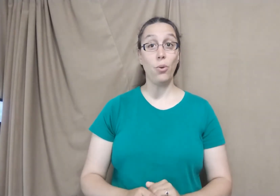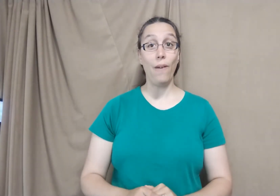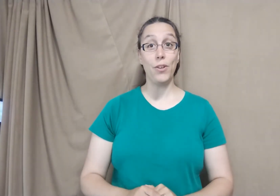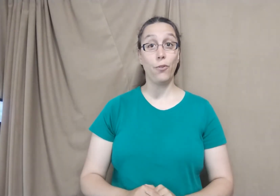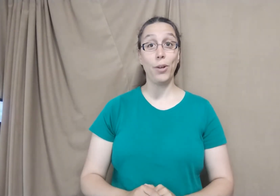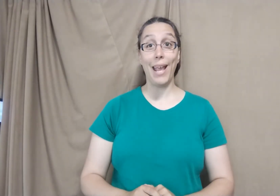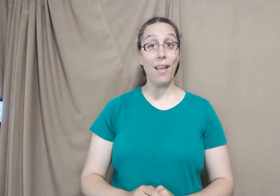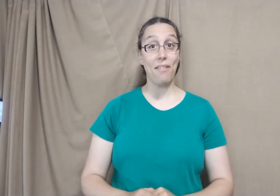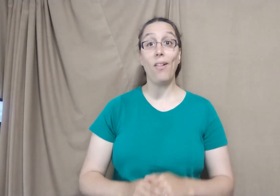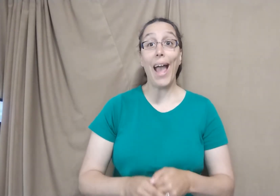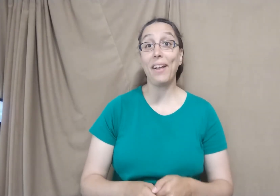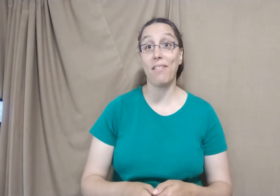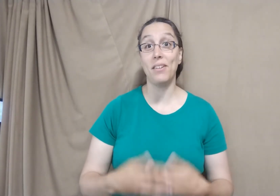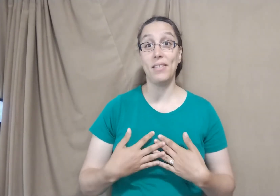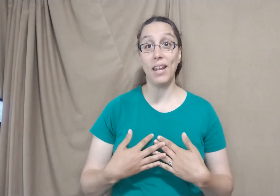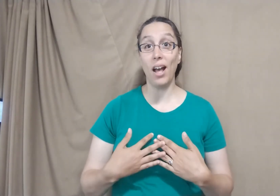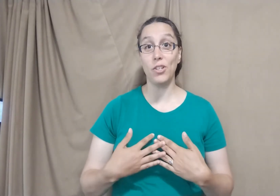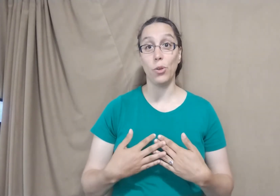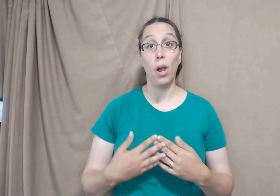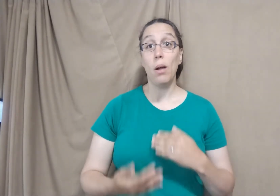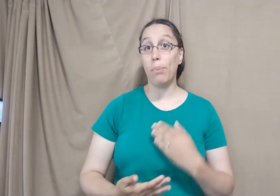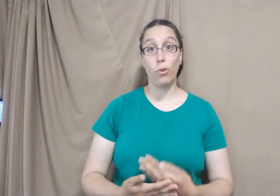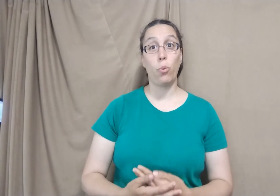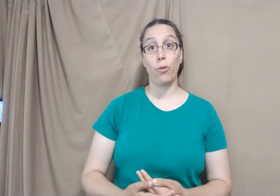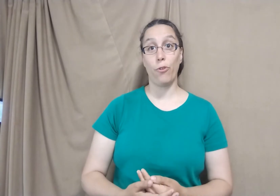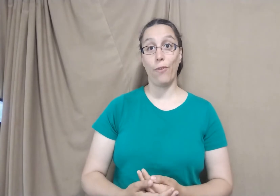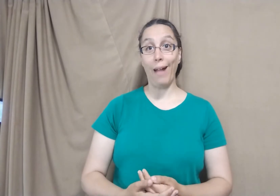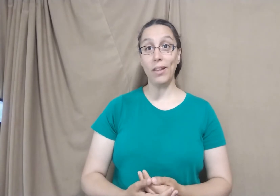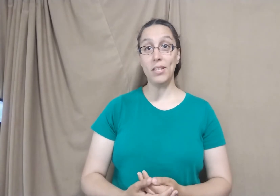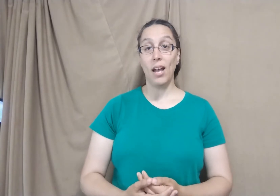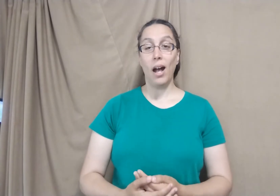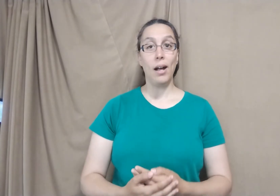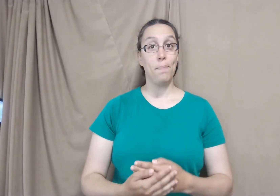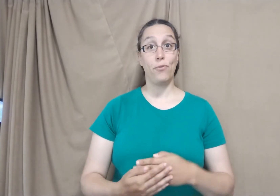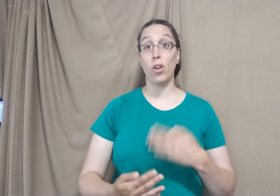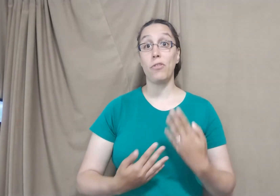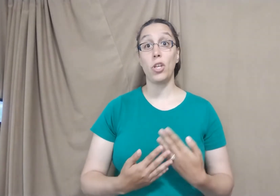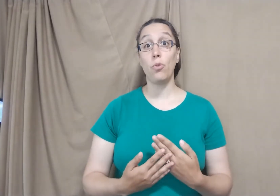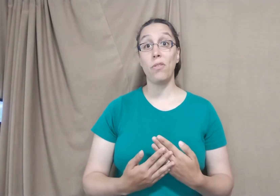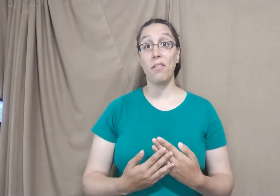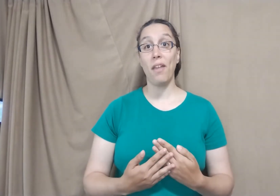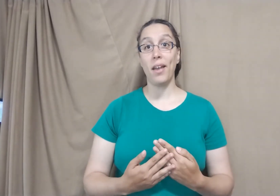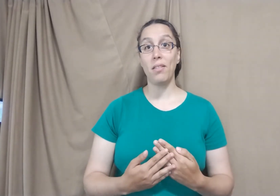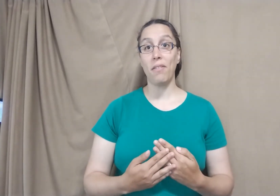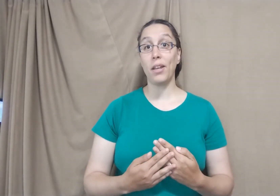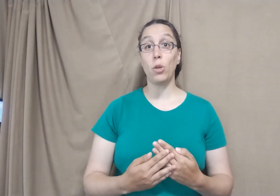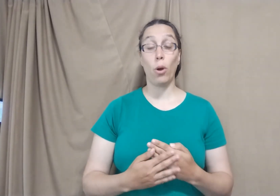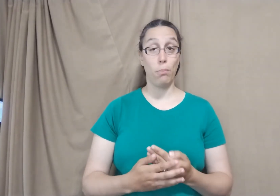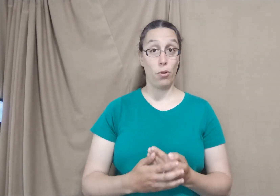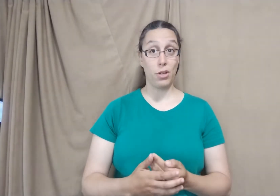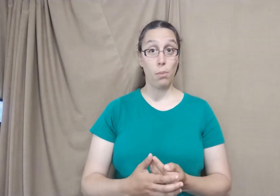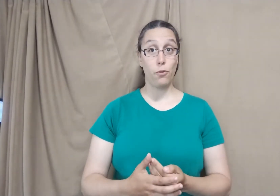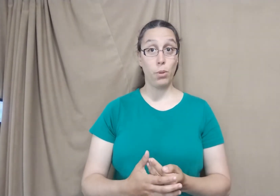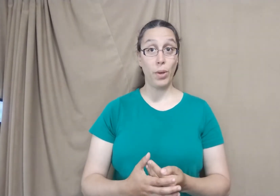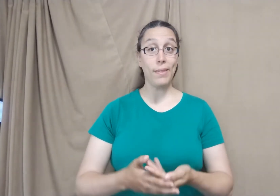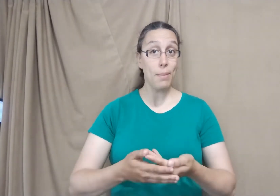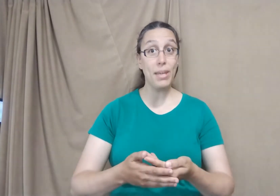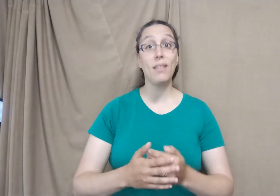you have a different ASL accent than I do. Both words are valid. Just use the signs that you are most comfortable with and be